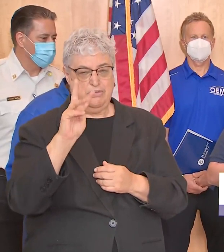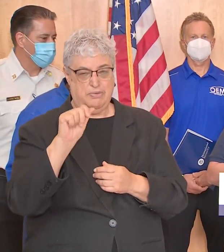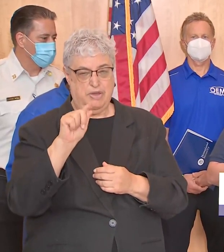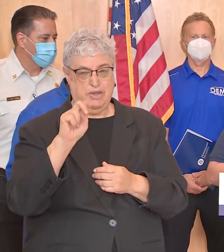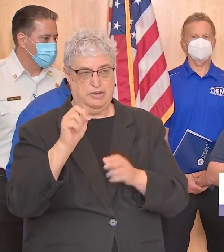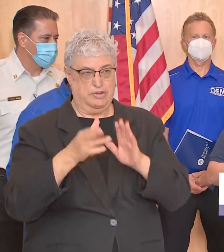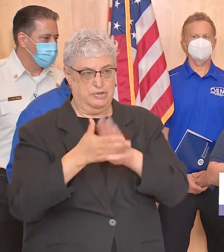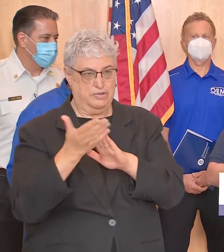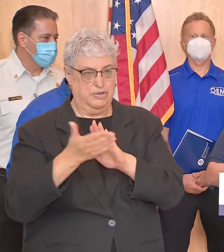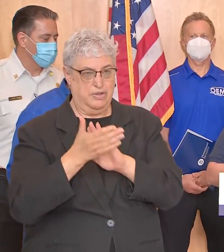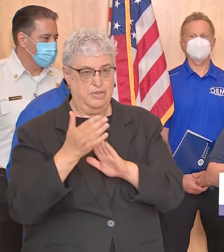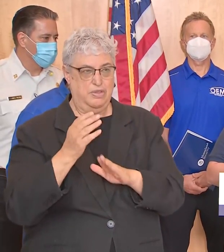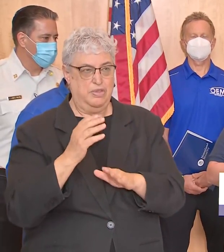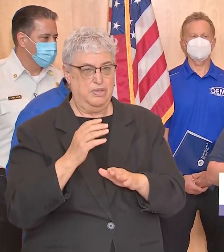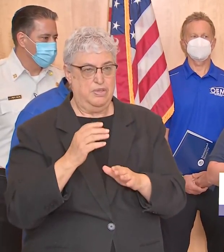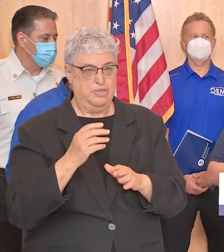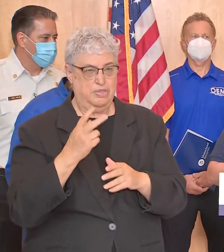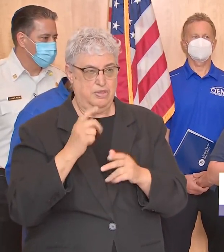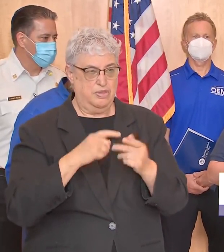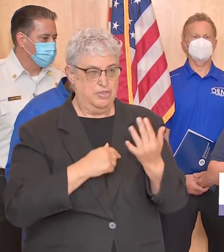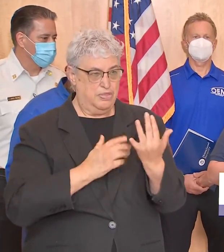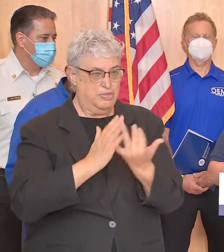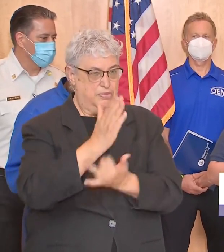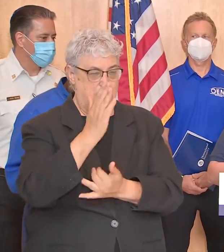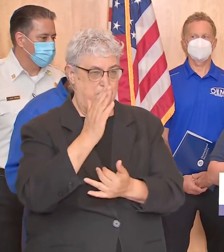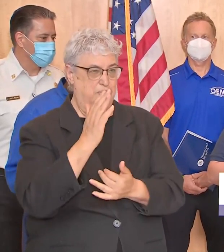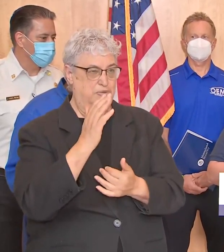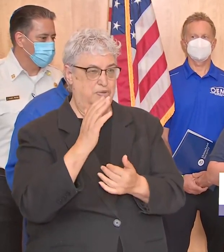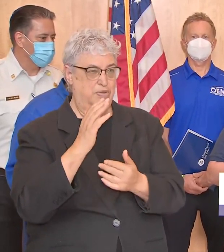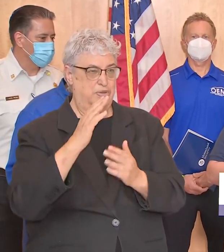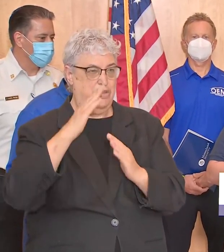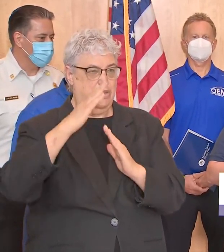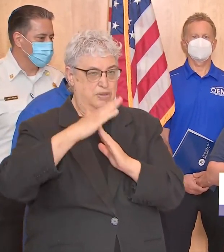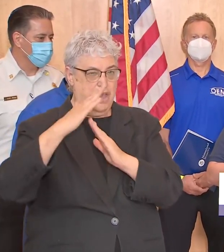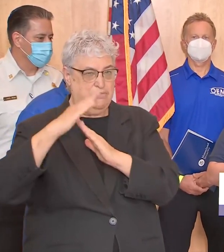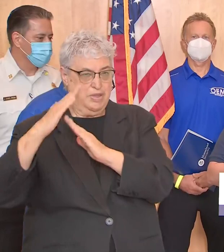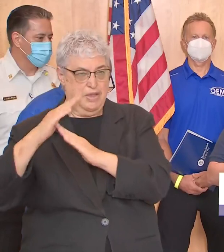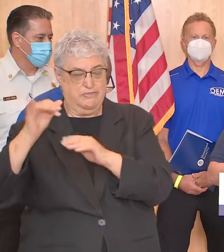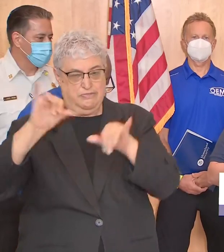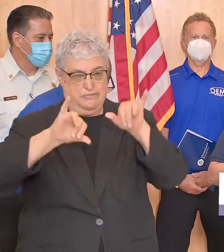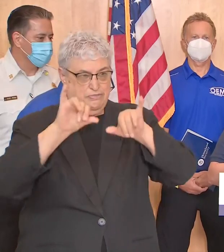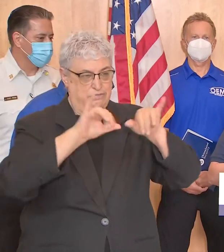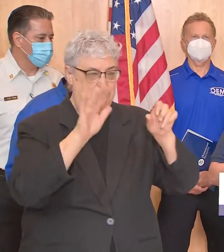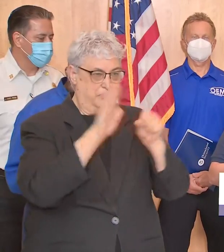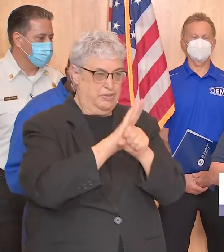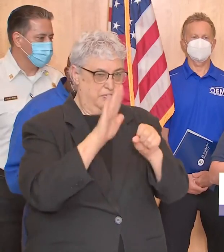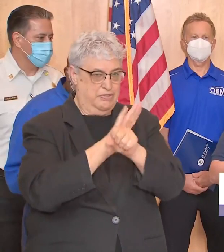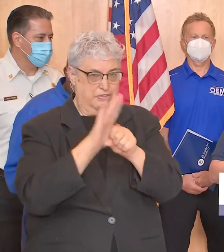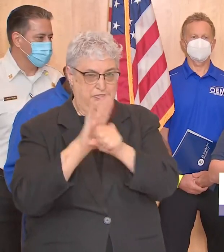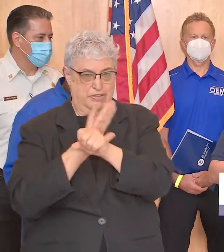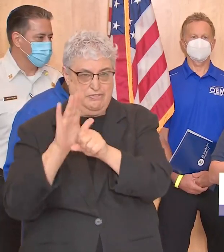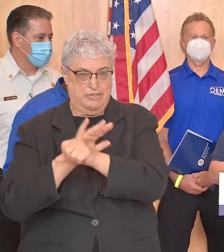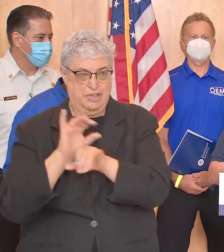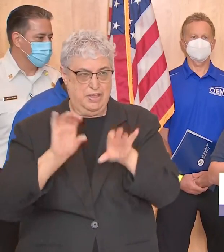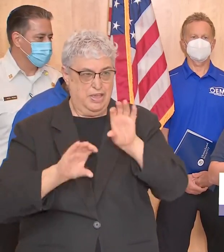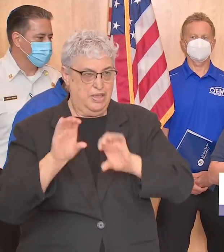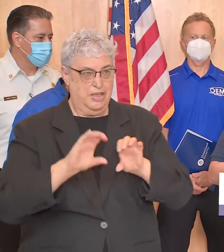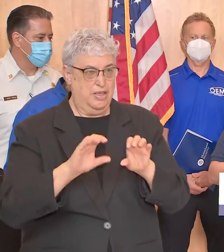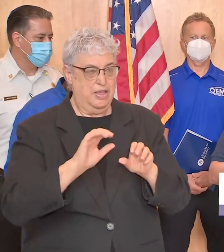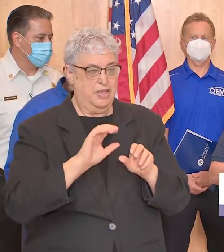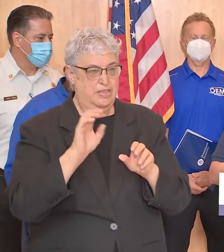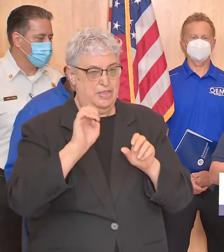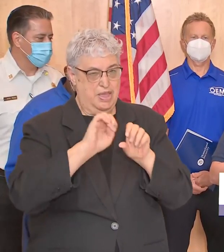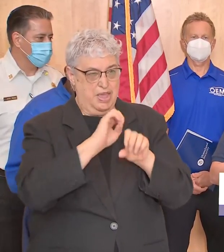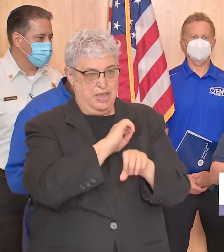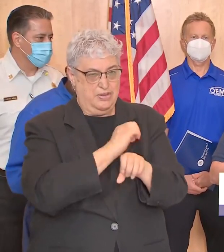actually have to make sure that those both function throughout the storm topped off our chemicals made sure that our batter our energy backup